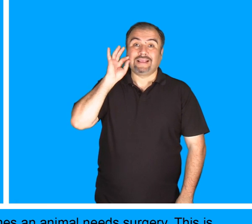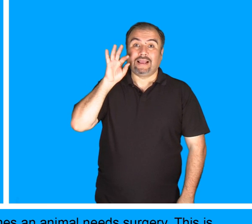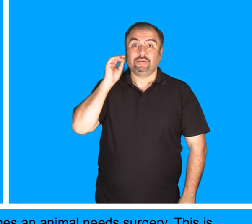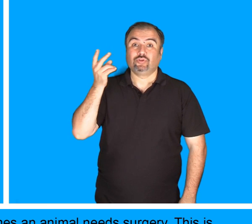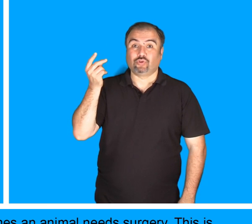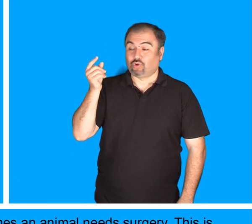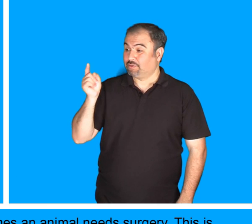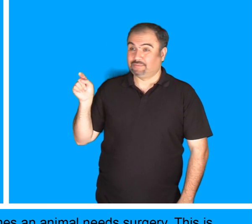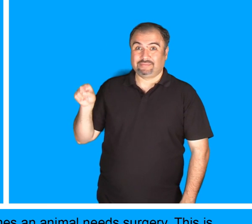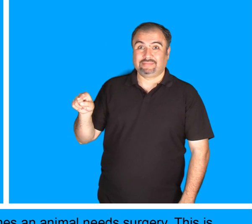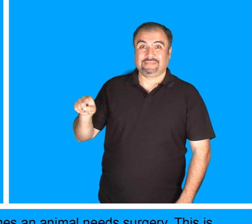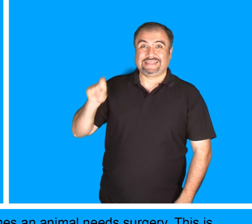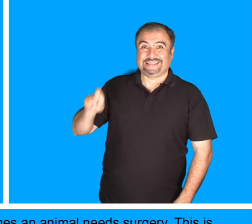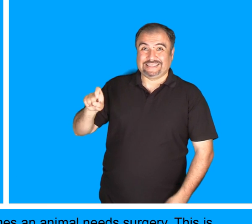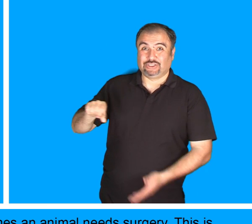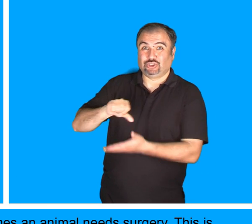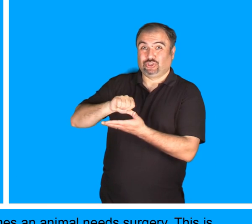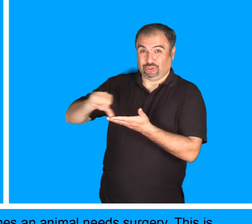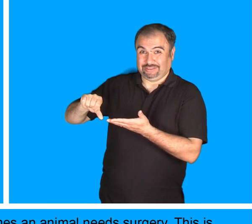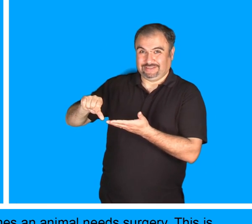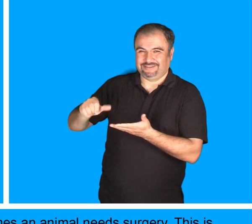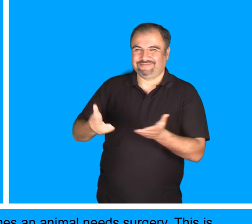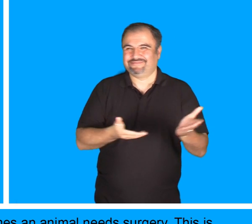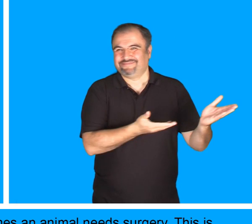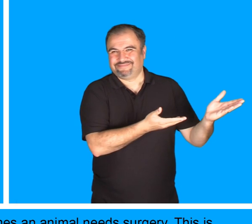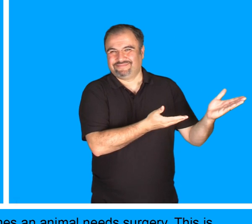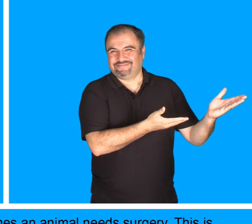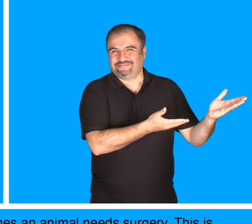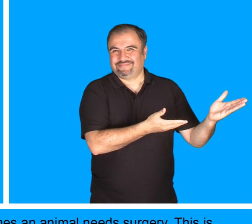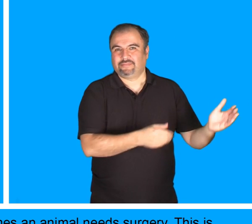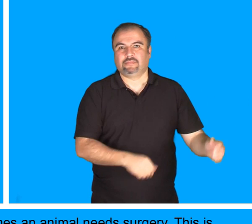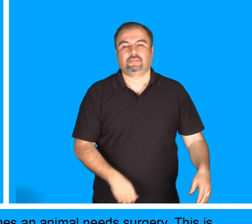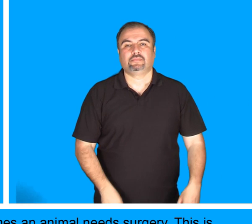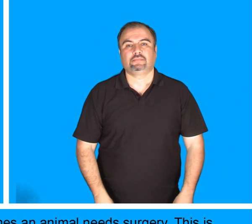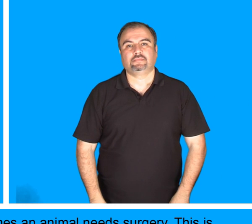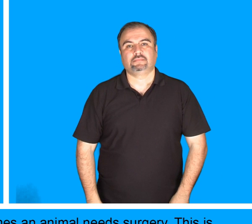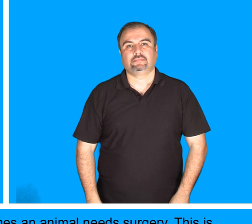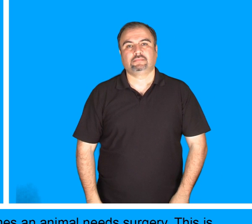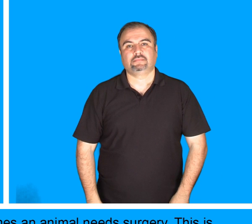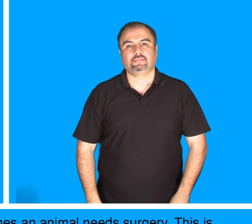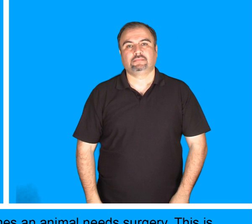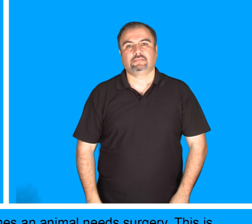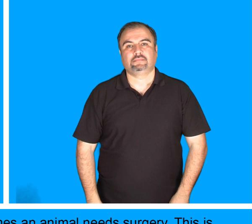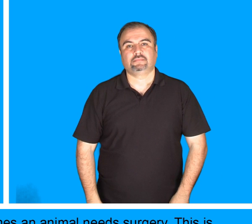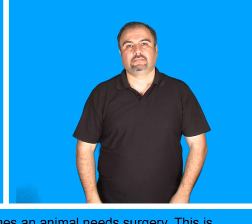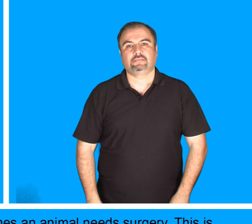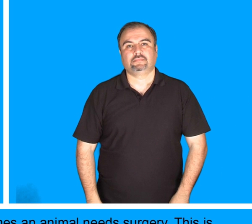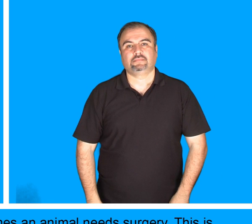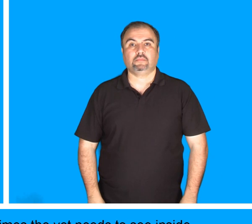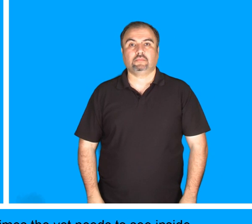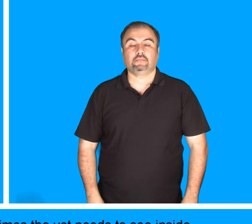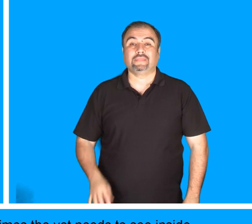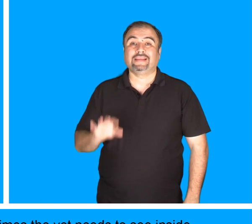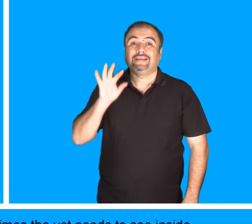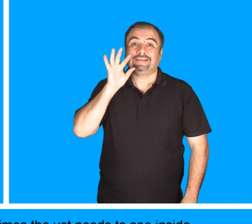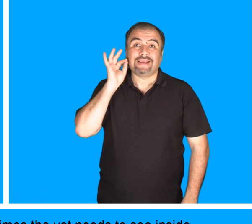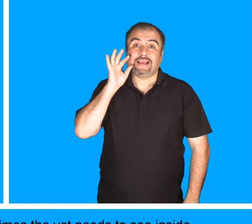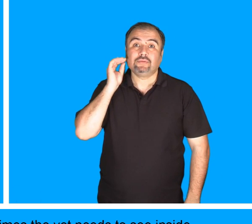At the Animal Hospital, sometimes an animal needs surgery. This is the room where the operation will take place. At the Animal